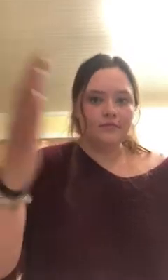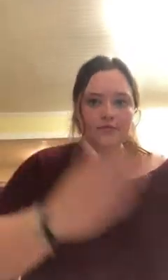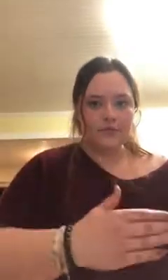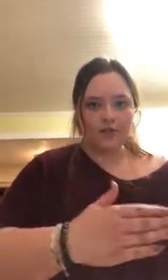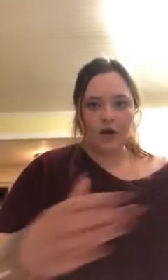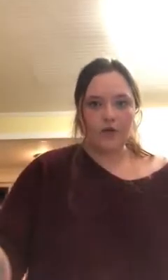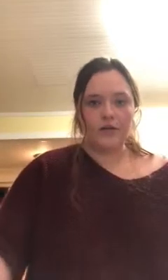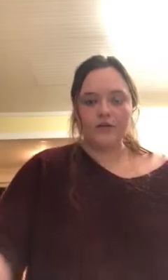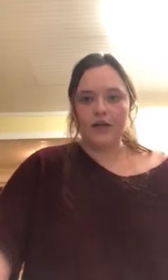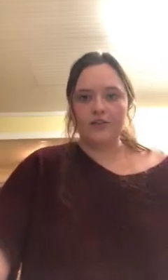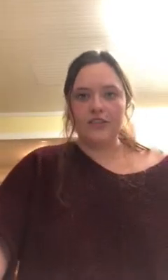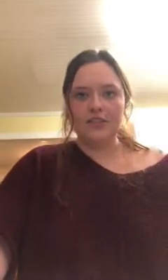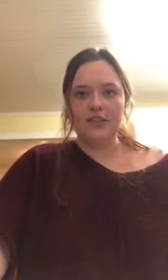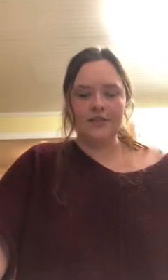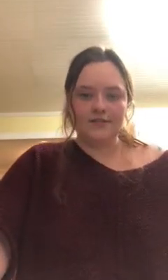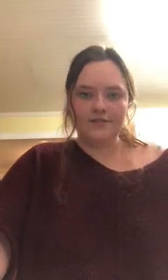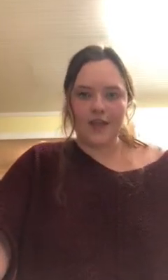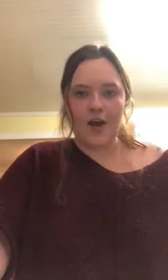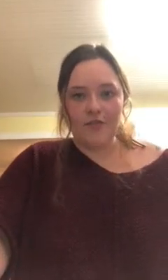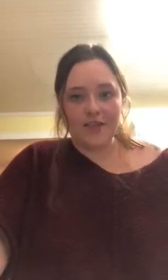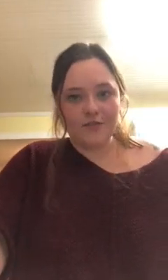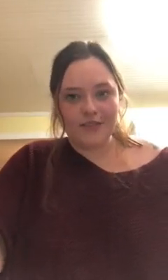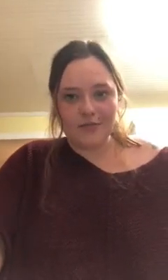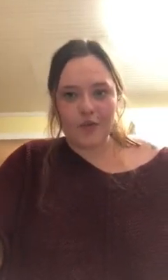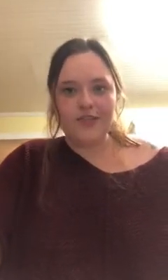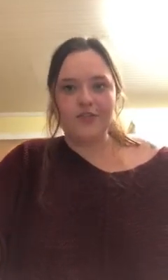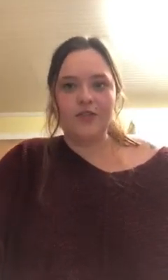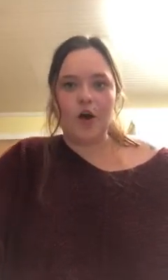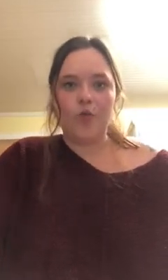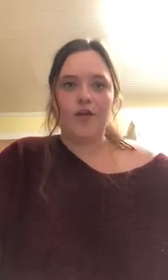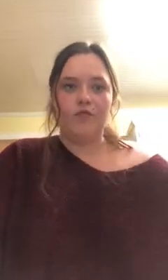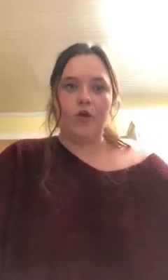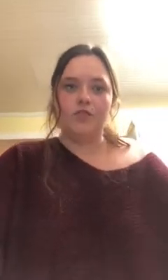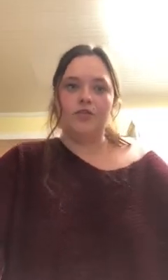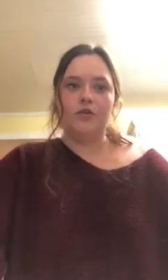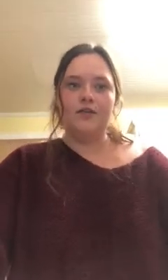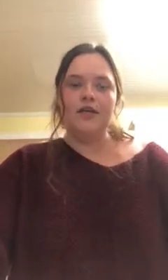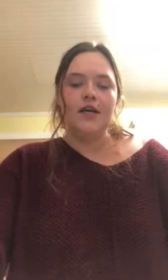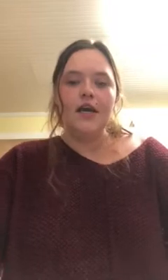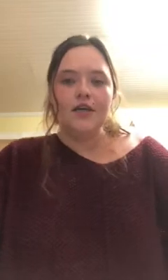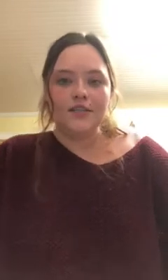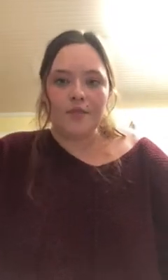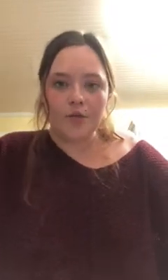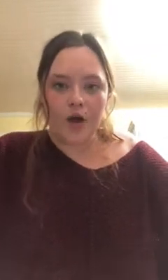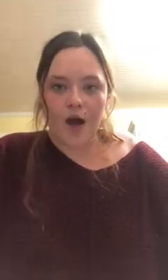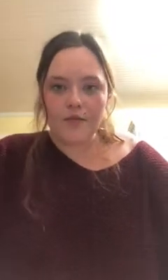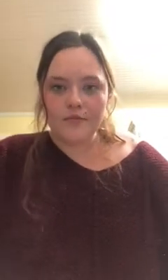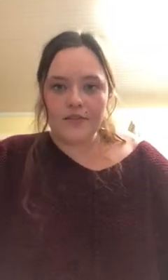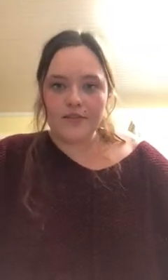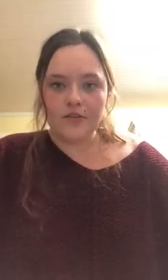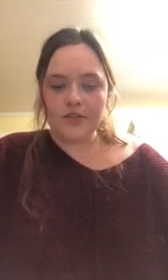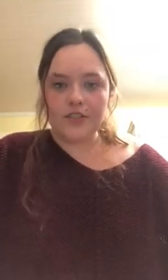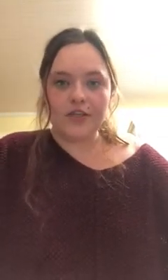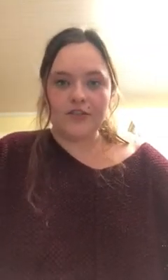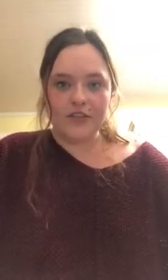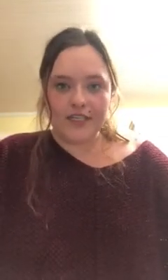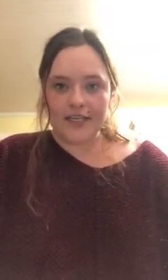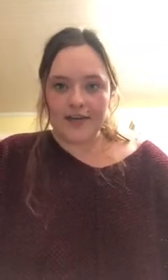to lower so just i hope this was informational and i hope it informs you on some of the problems and the solutions of student debt